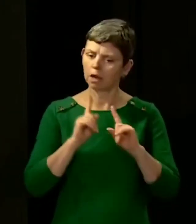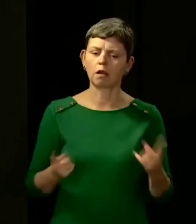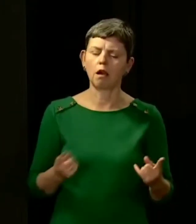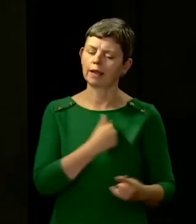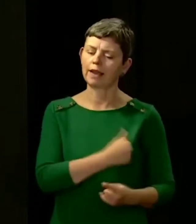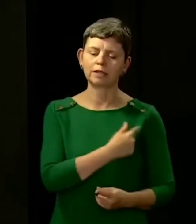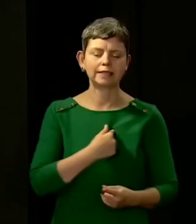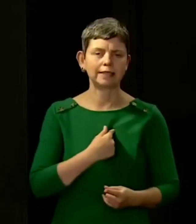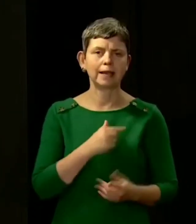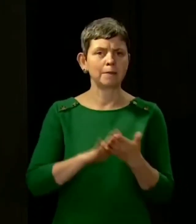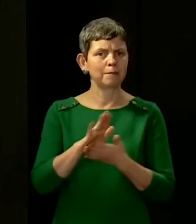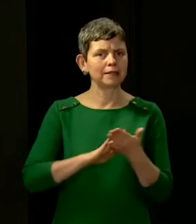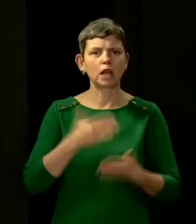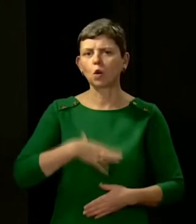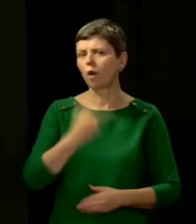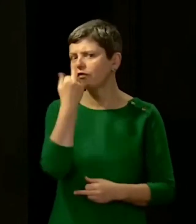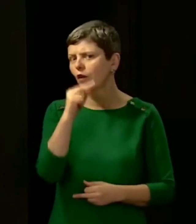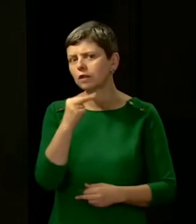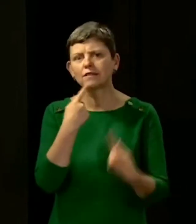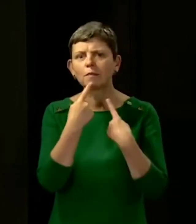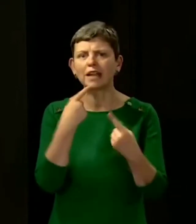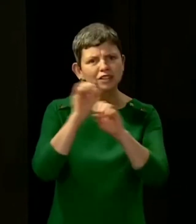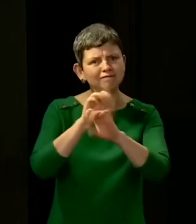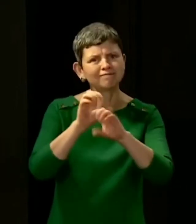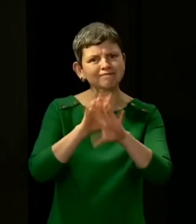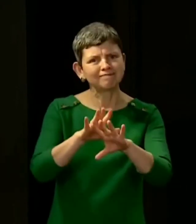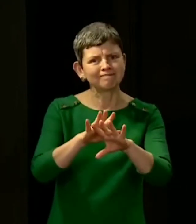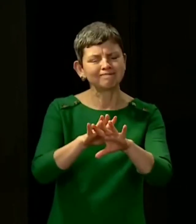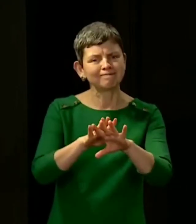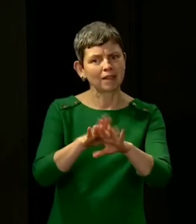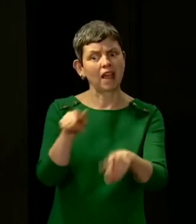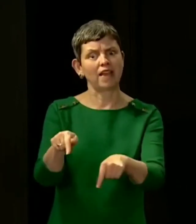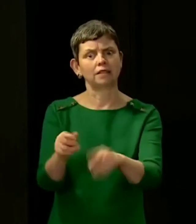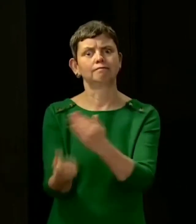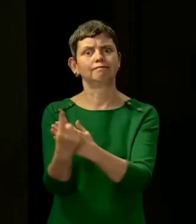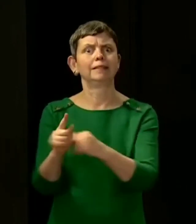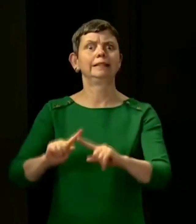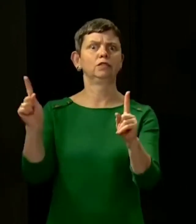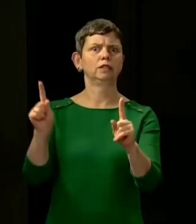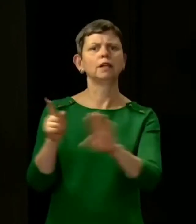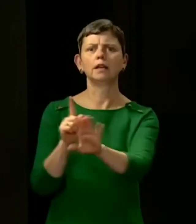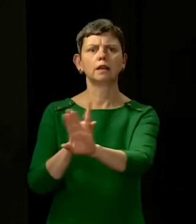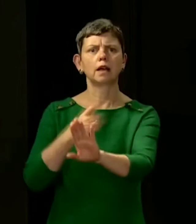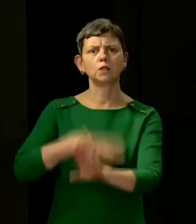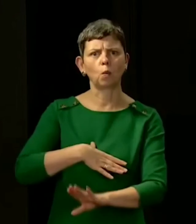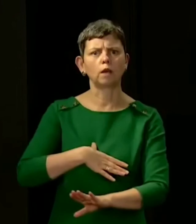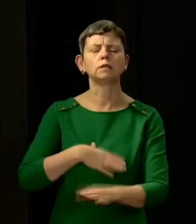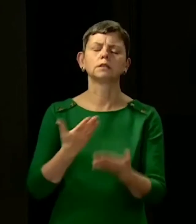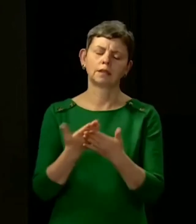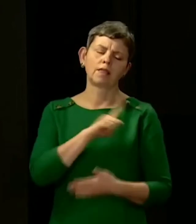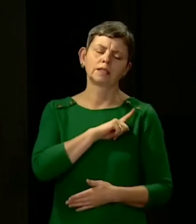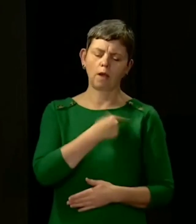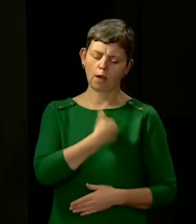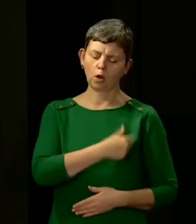and give people false assurances that I don't know whether I can deliver. But I really hope that that's the case. But it does depend on all of us